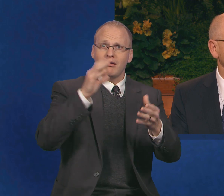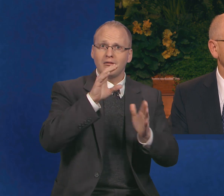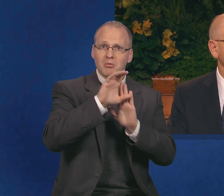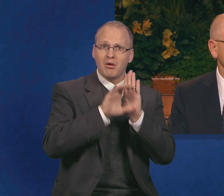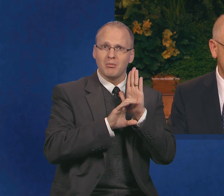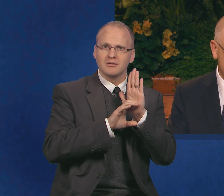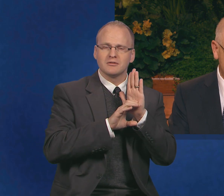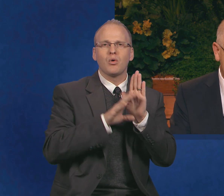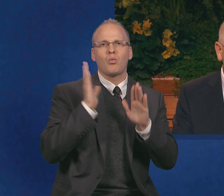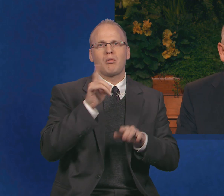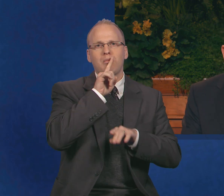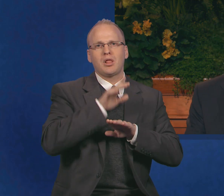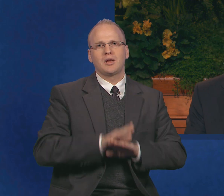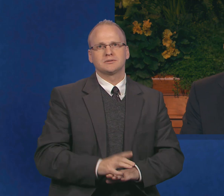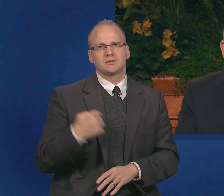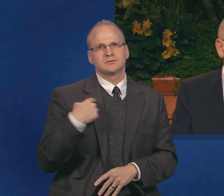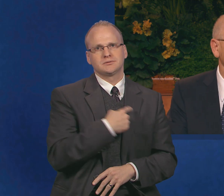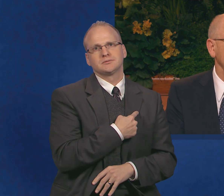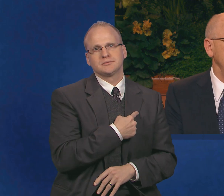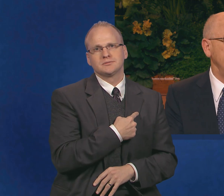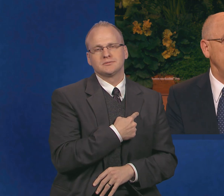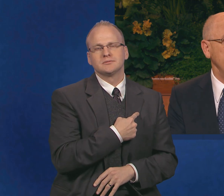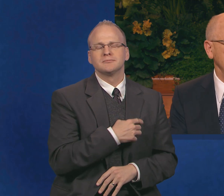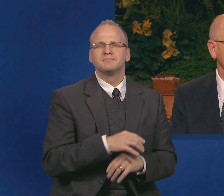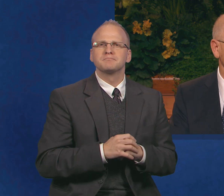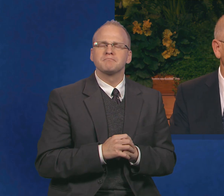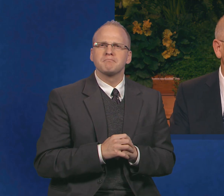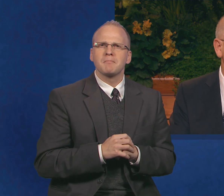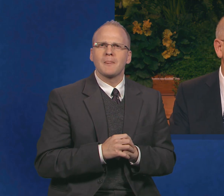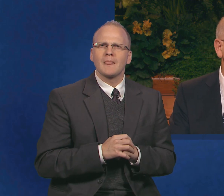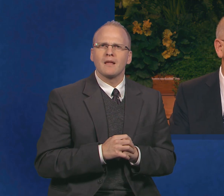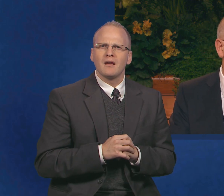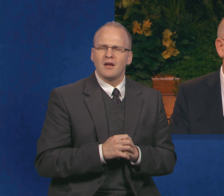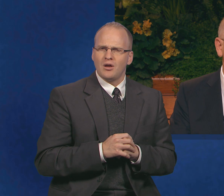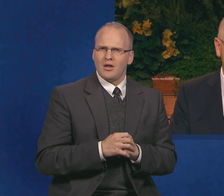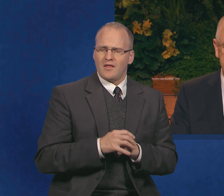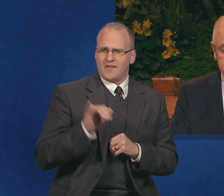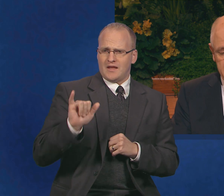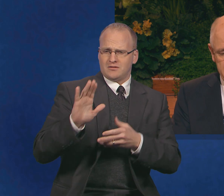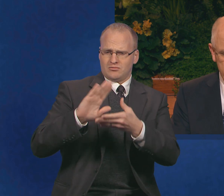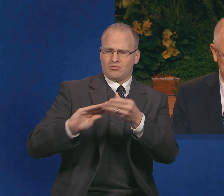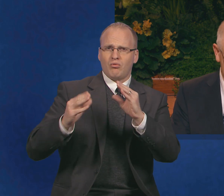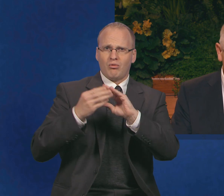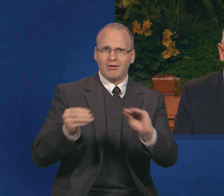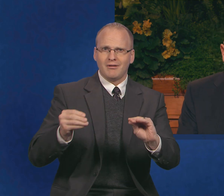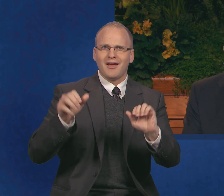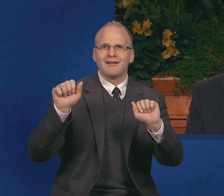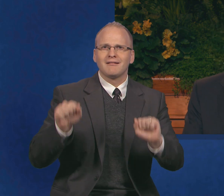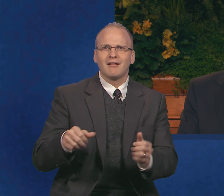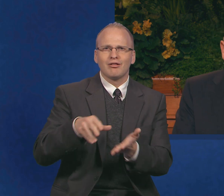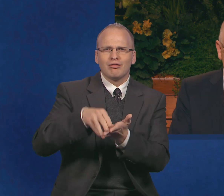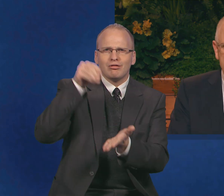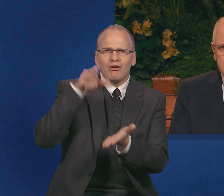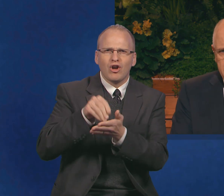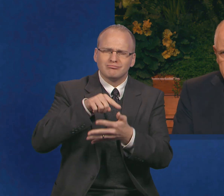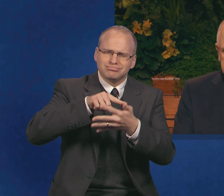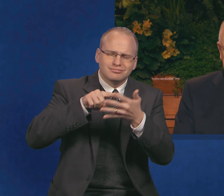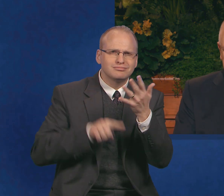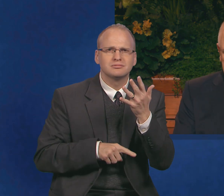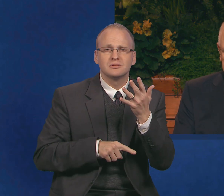There are several things that we can conclude about tithing from this story. First, you'll notice that the payment